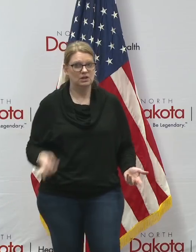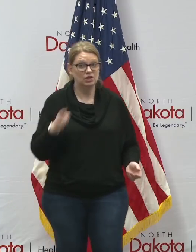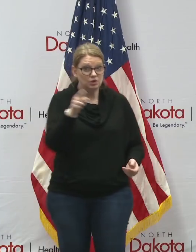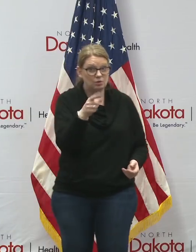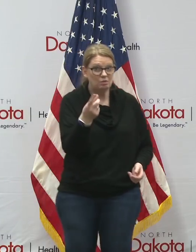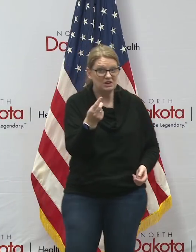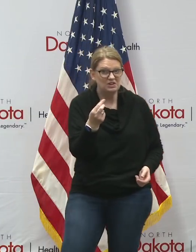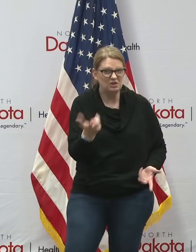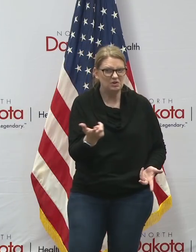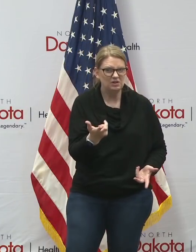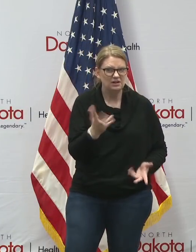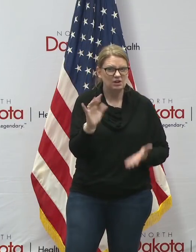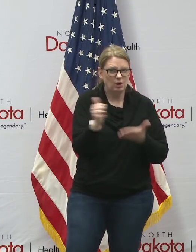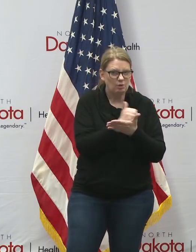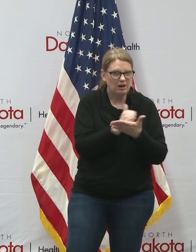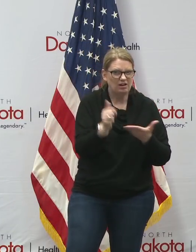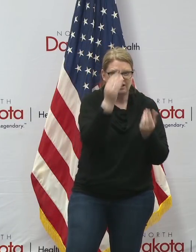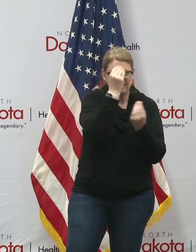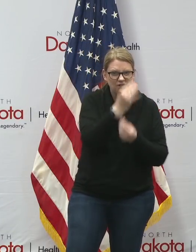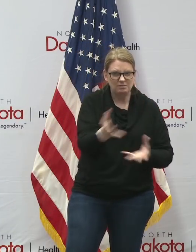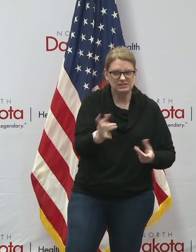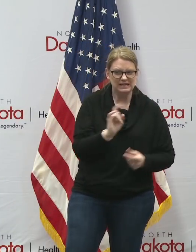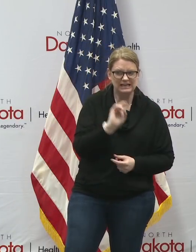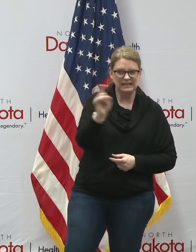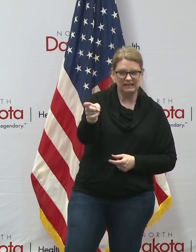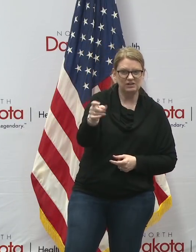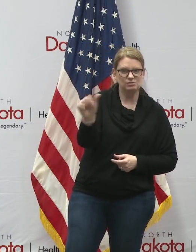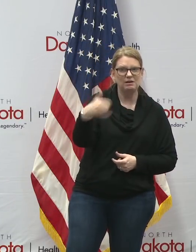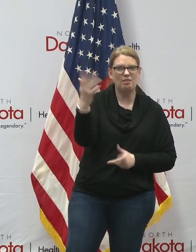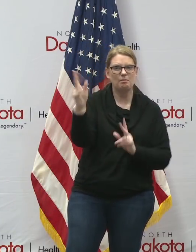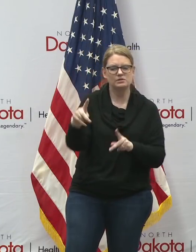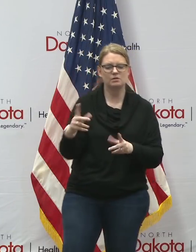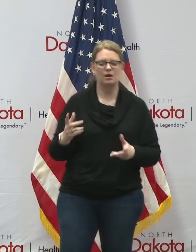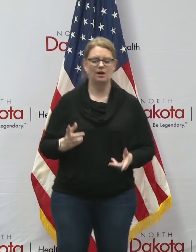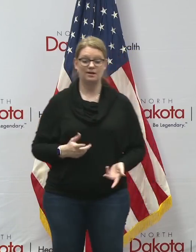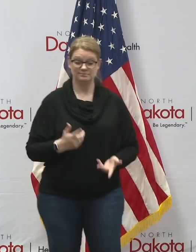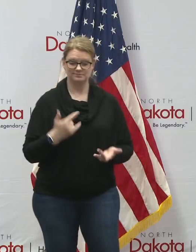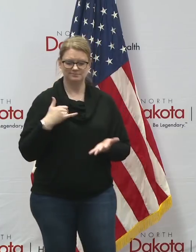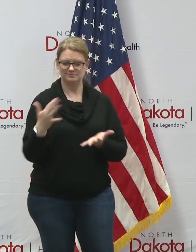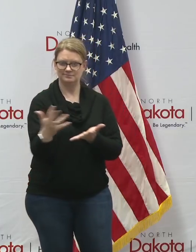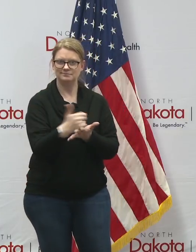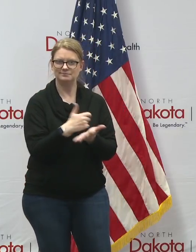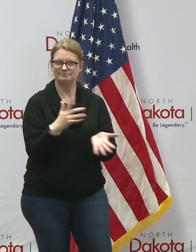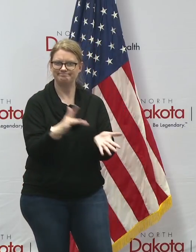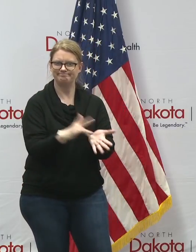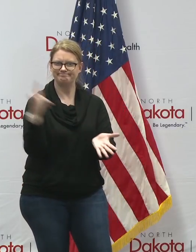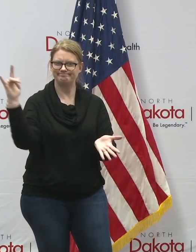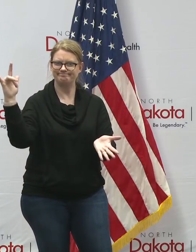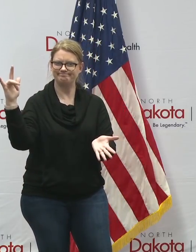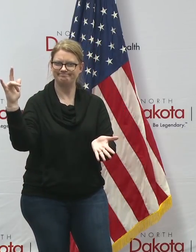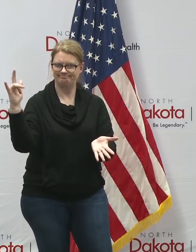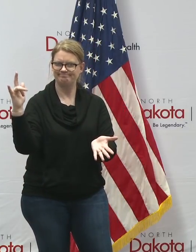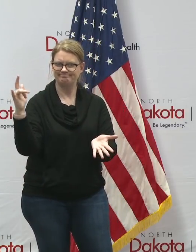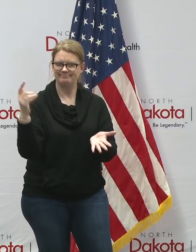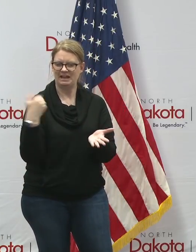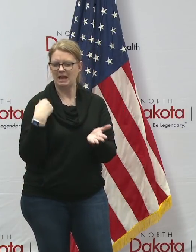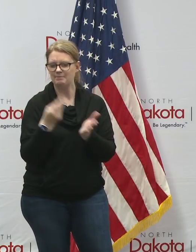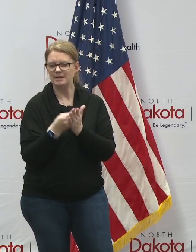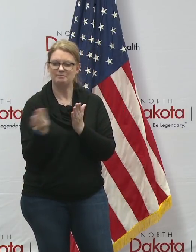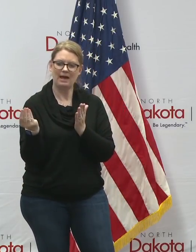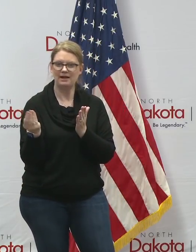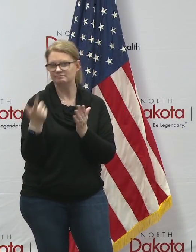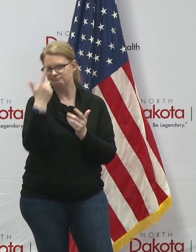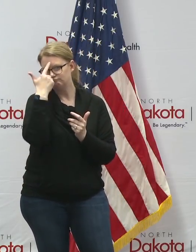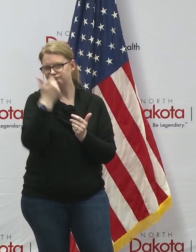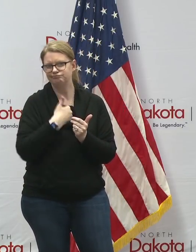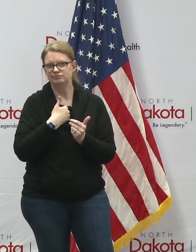done is given your credit card information to somebody who can use it for or purchasing whatever it is these con artists want